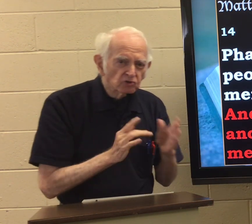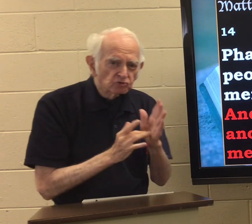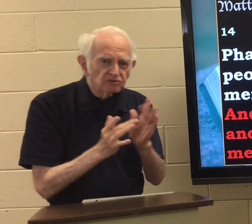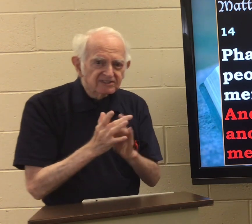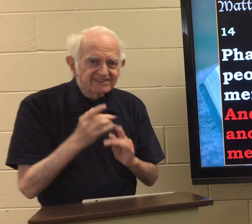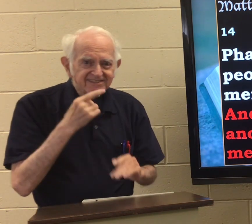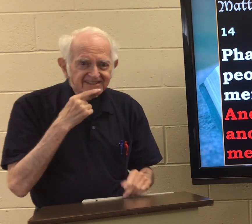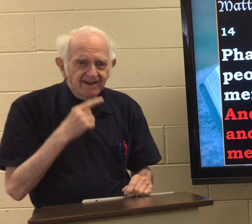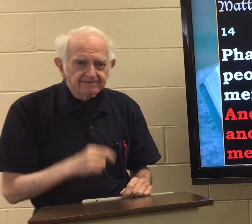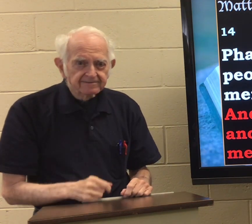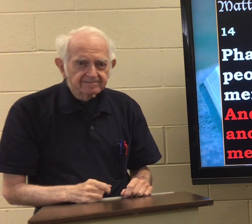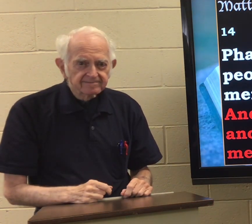That's what Jesus says.